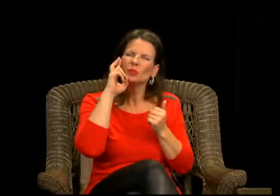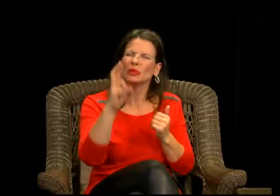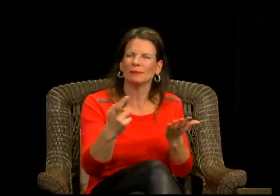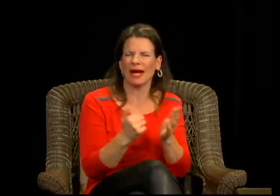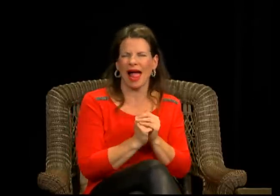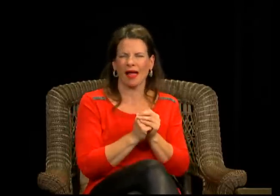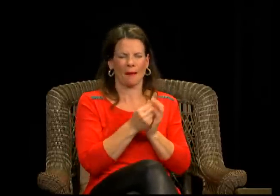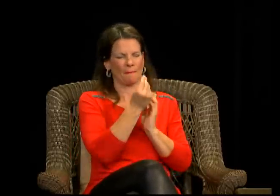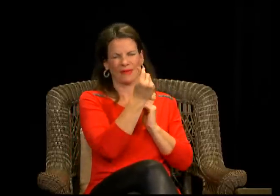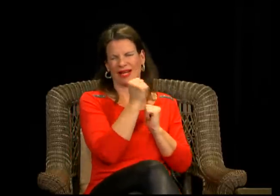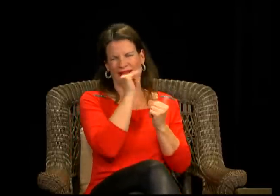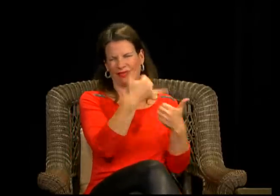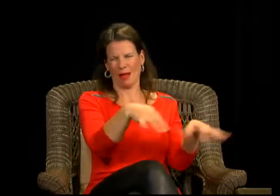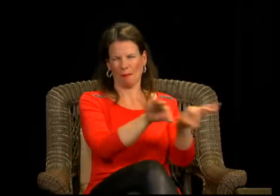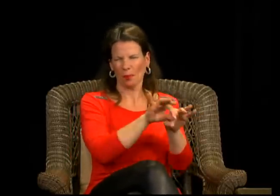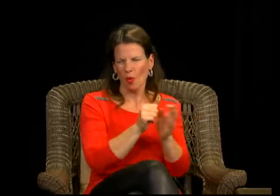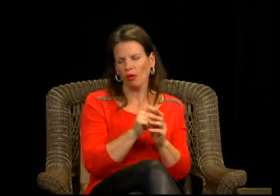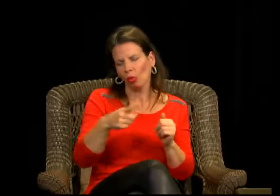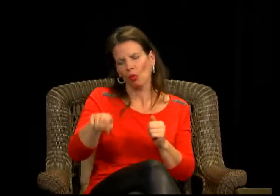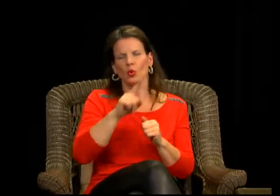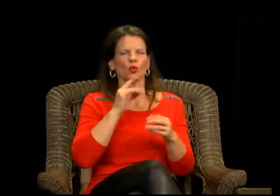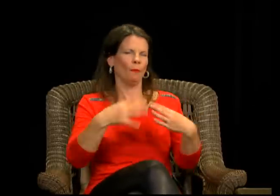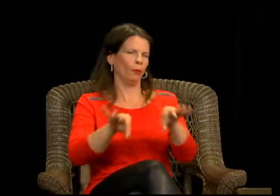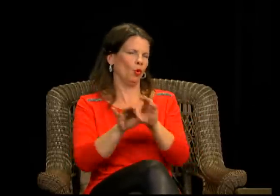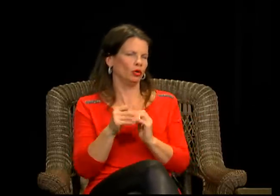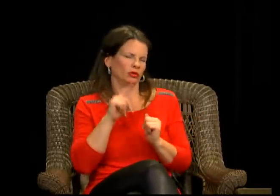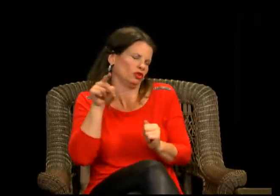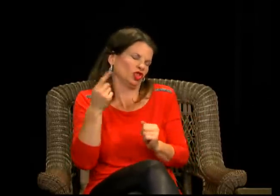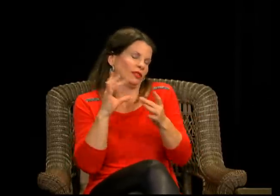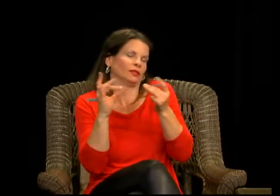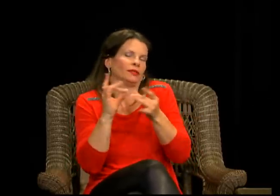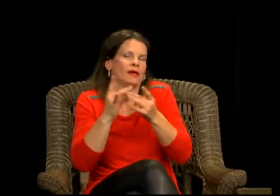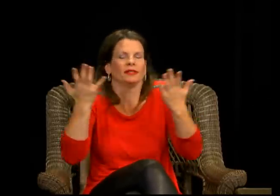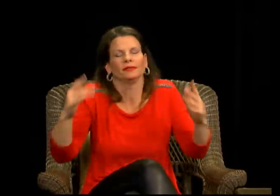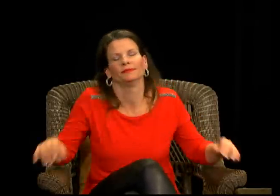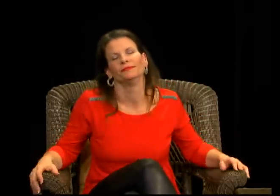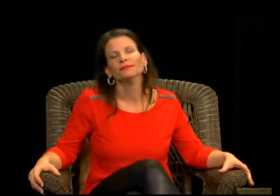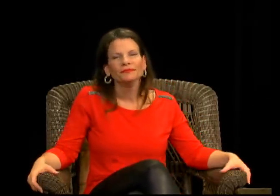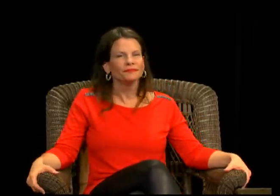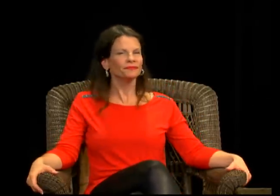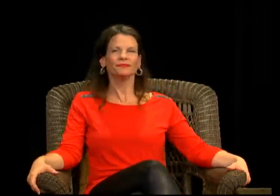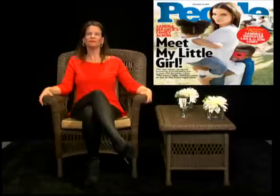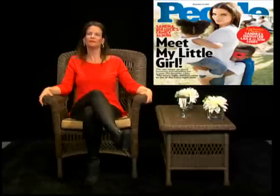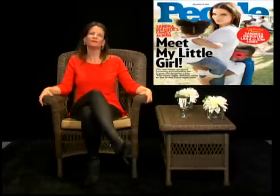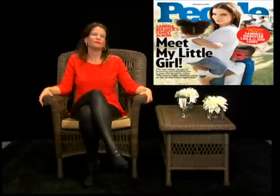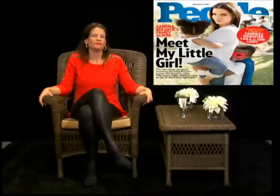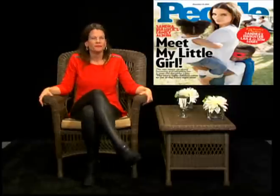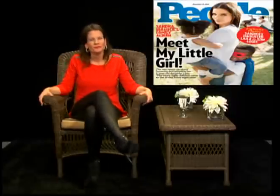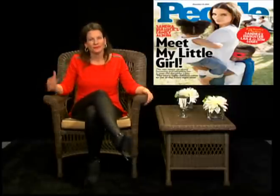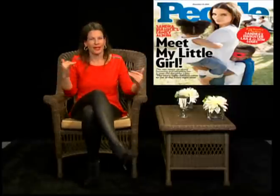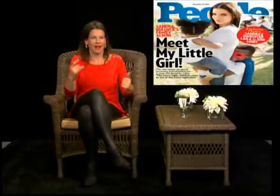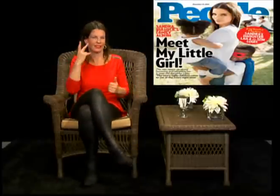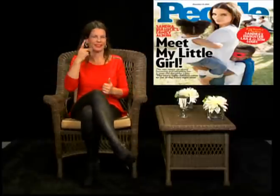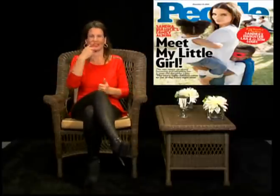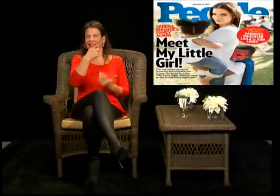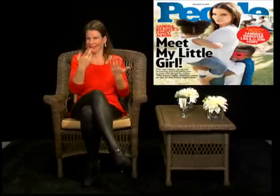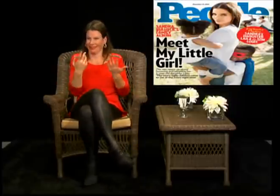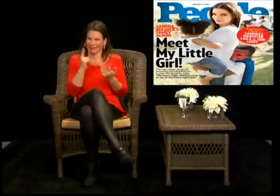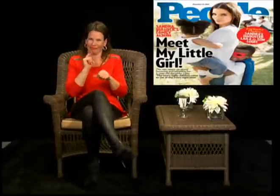it's just, she could have been part of a traumatic experience. It's really, really important in my opinion to, you know, be